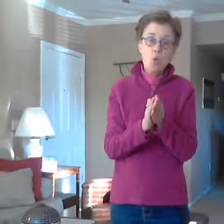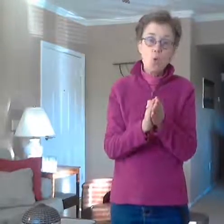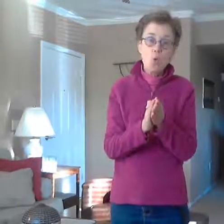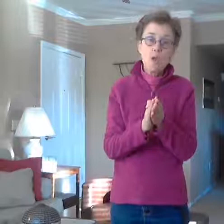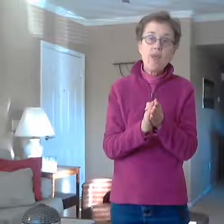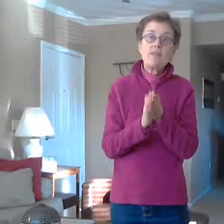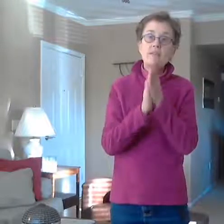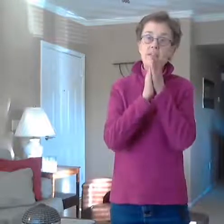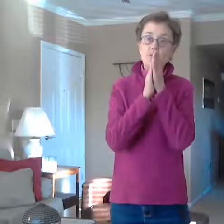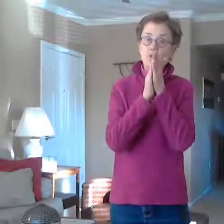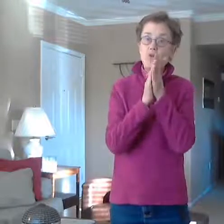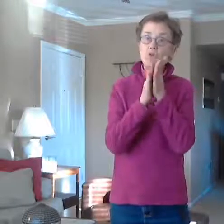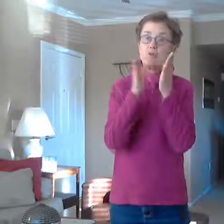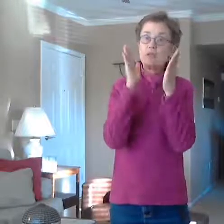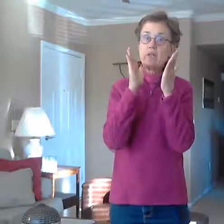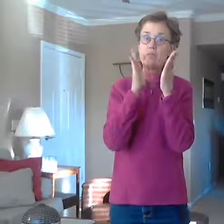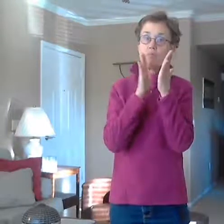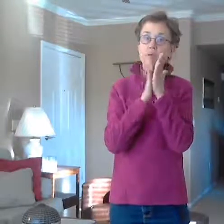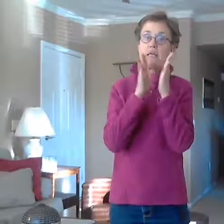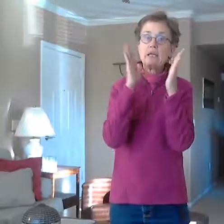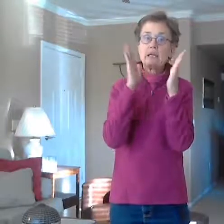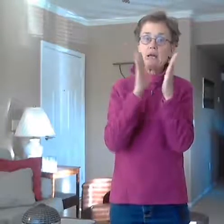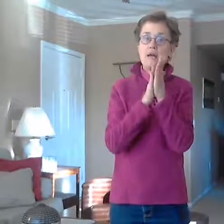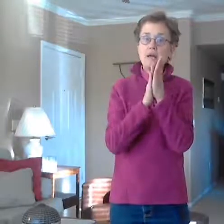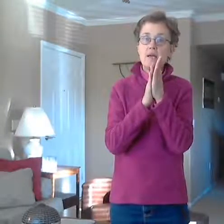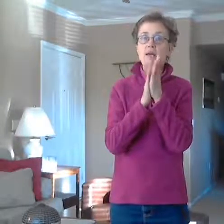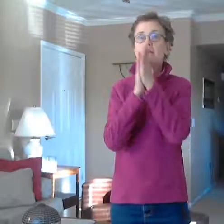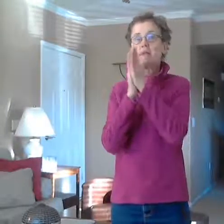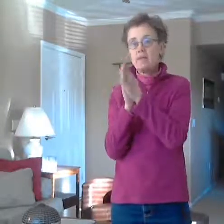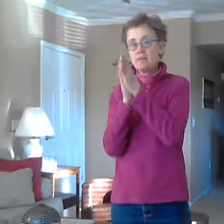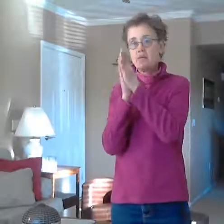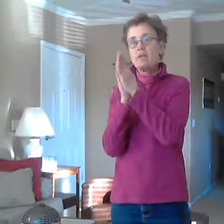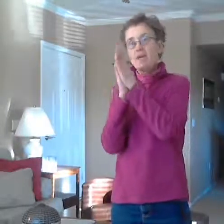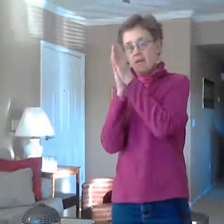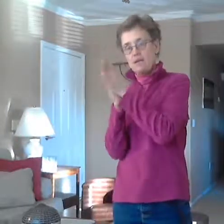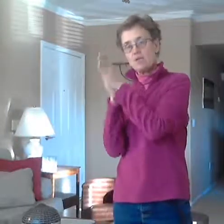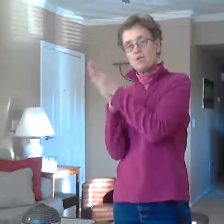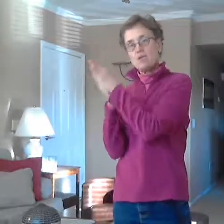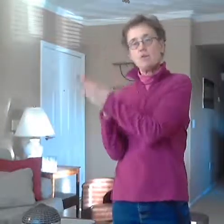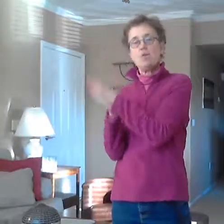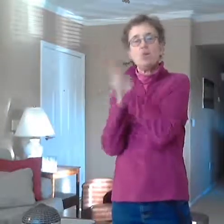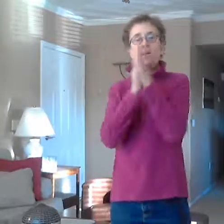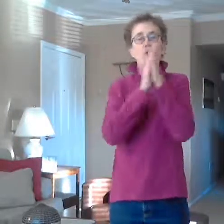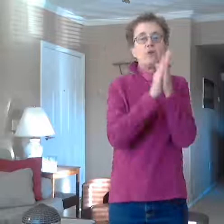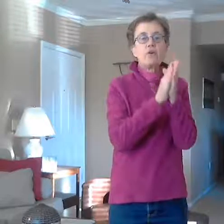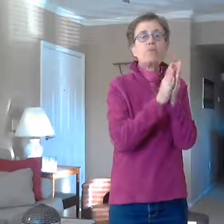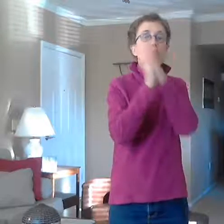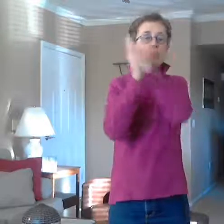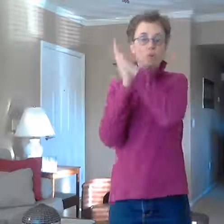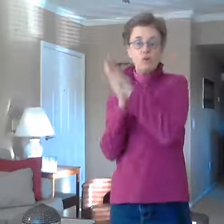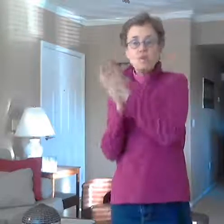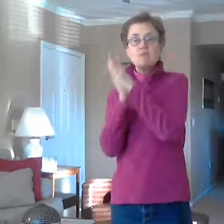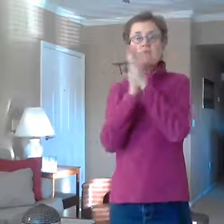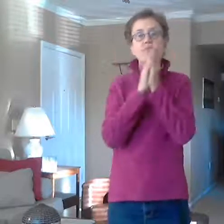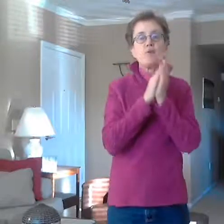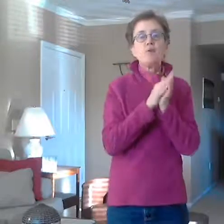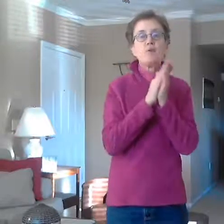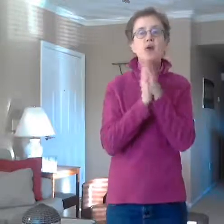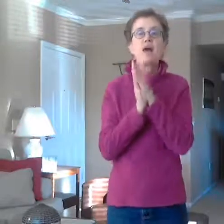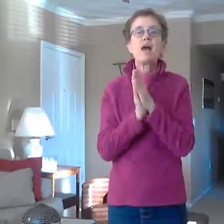this time you're going to clap for b and i and then n say n-g-o okay there was a farmer had